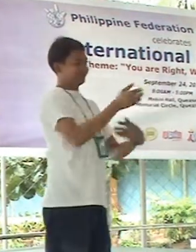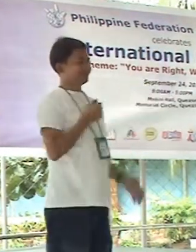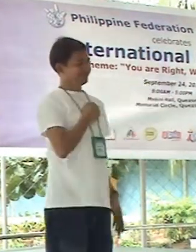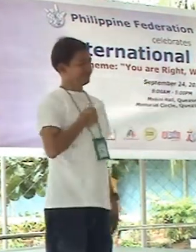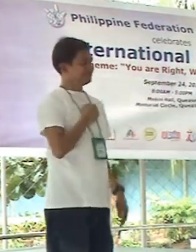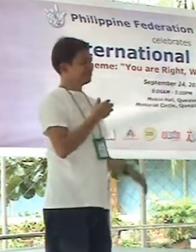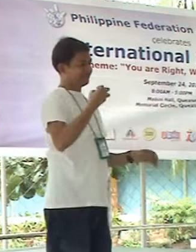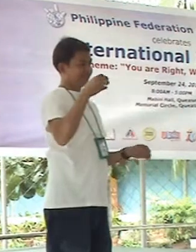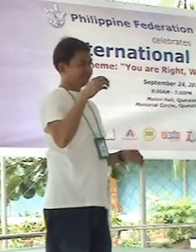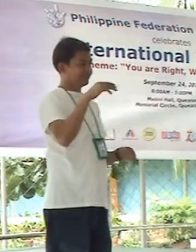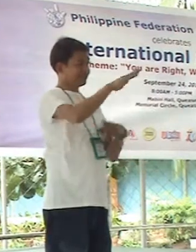Anyway, I'm sorry